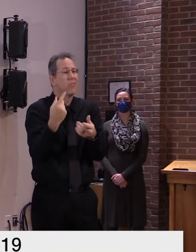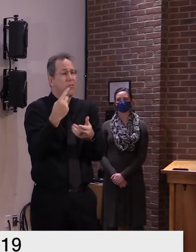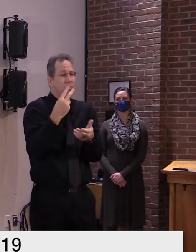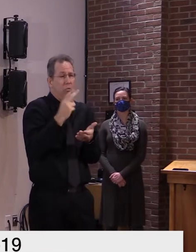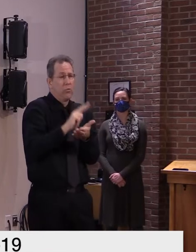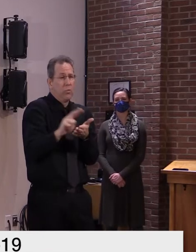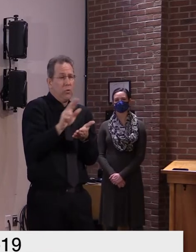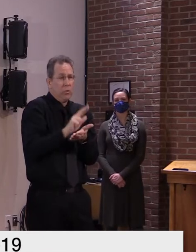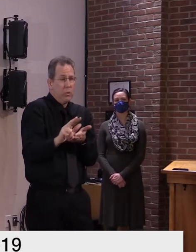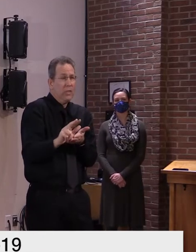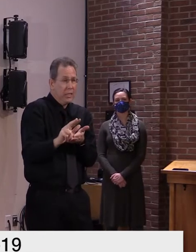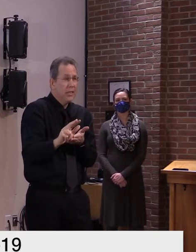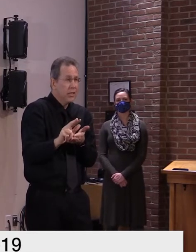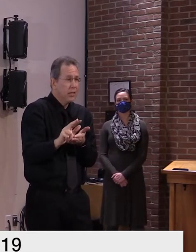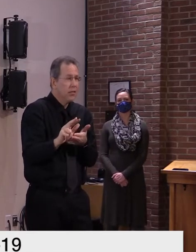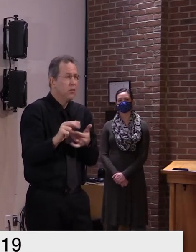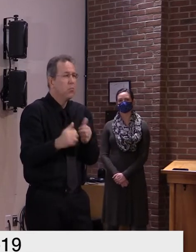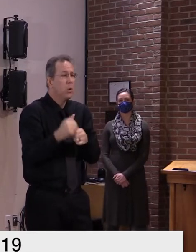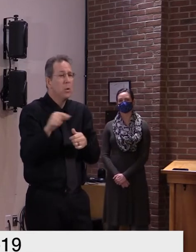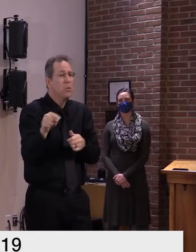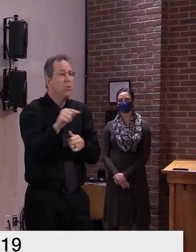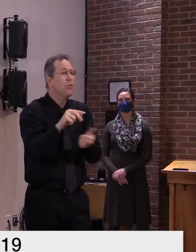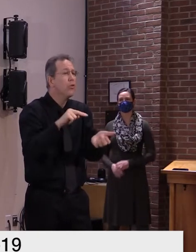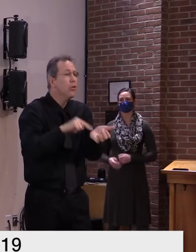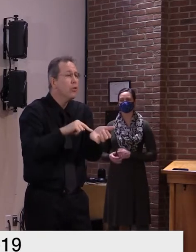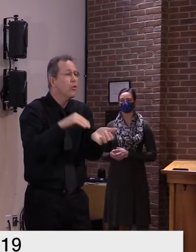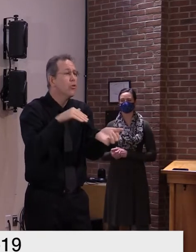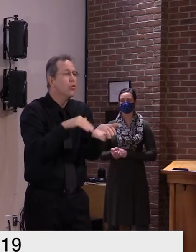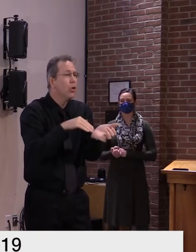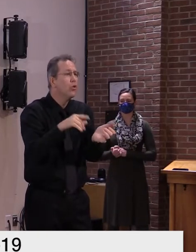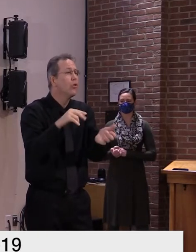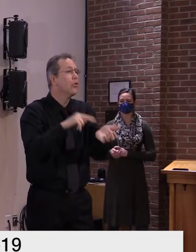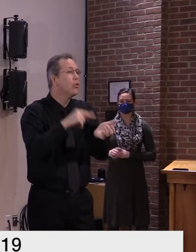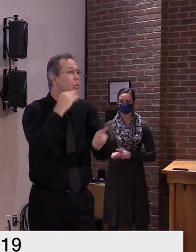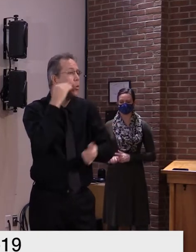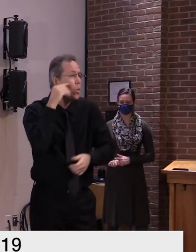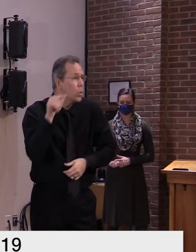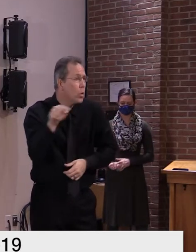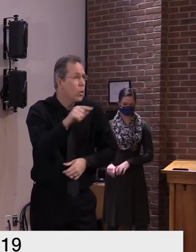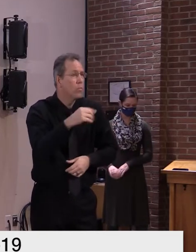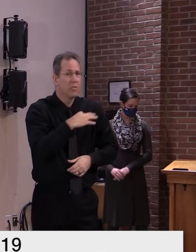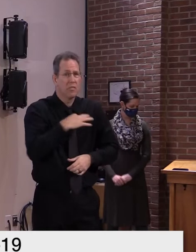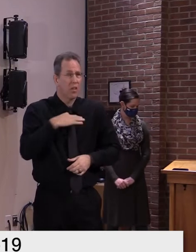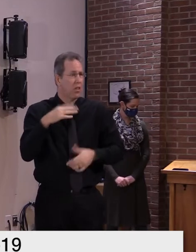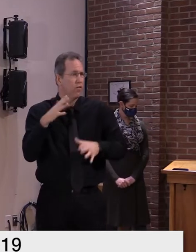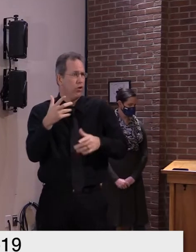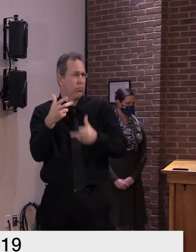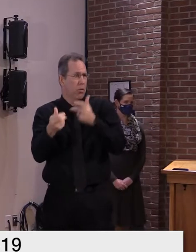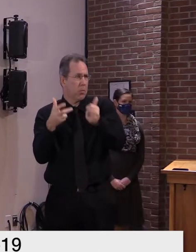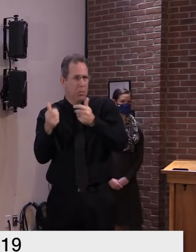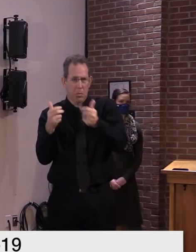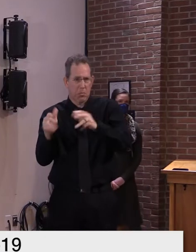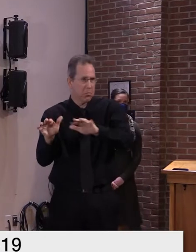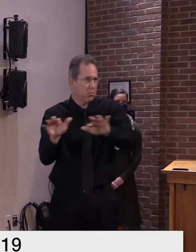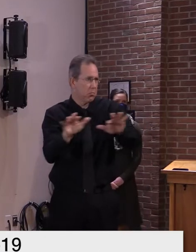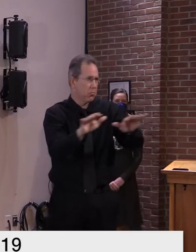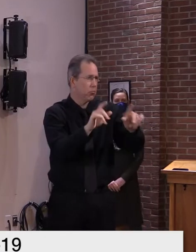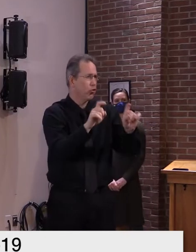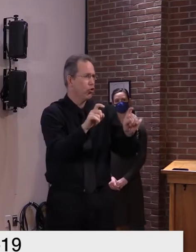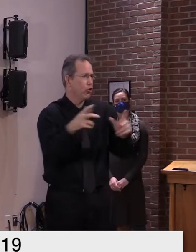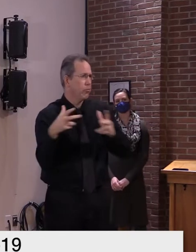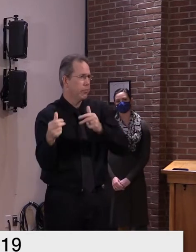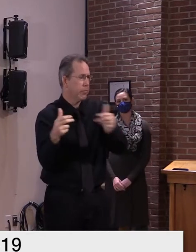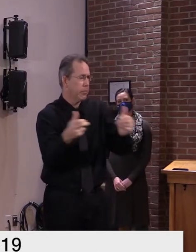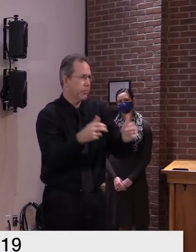care residents and staff can be handled in the clinics they're providing on site to deliver the vaccine that's that was my